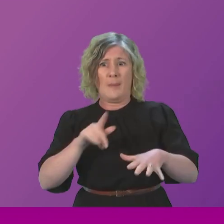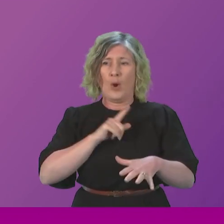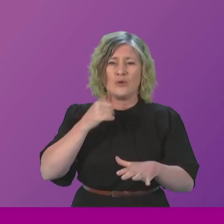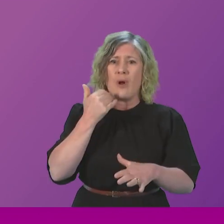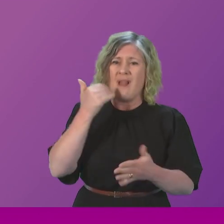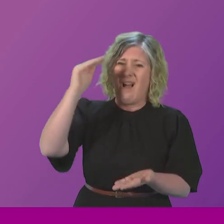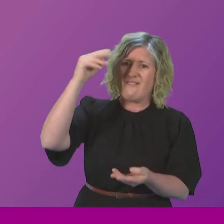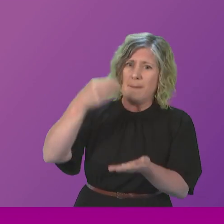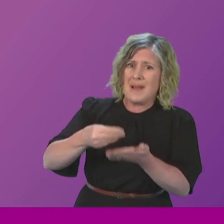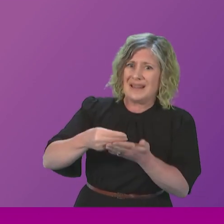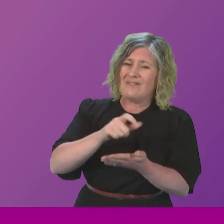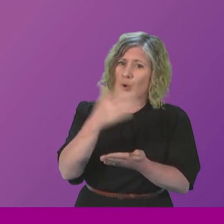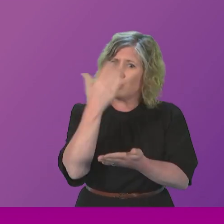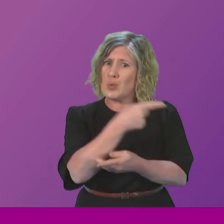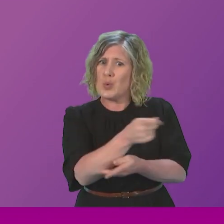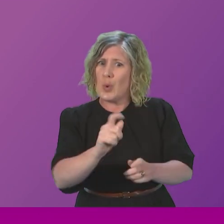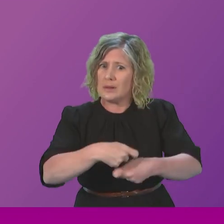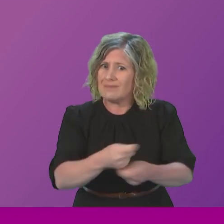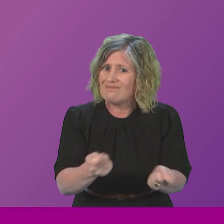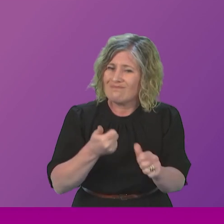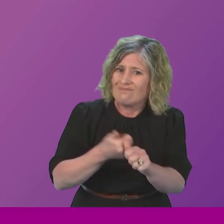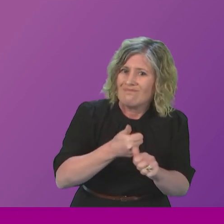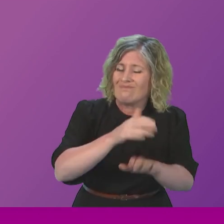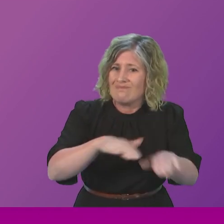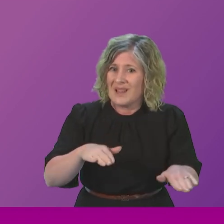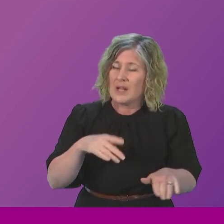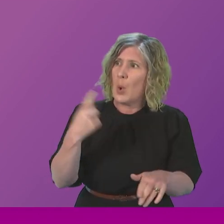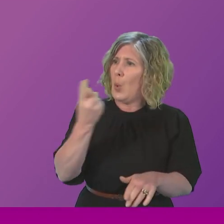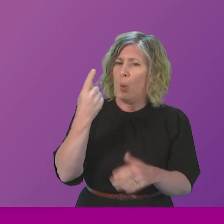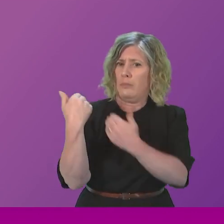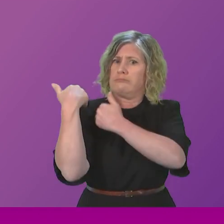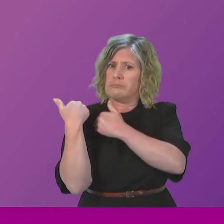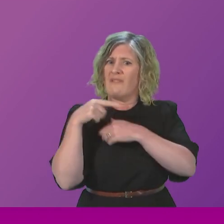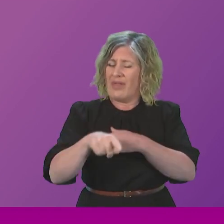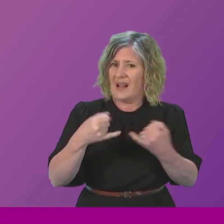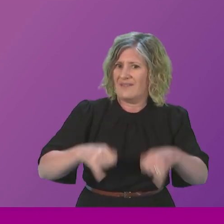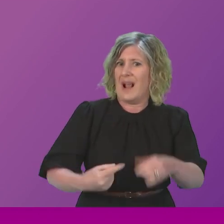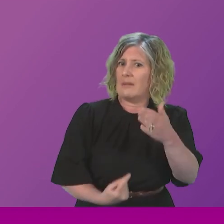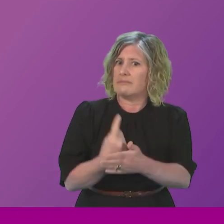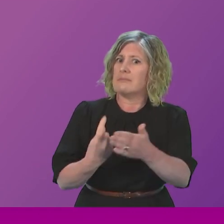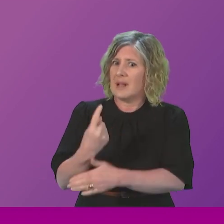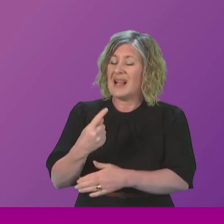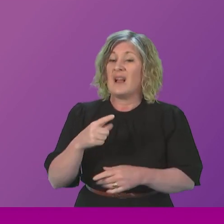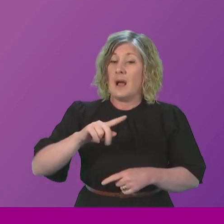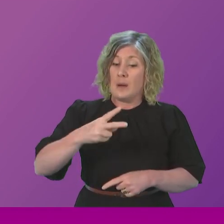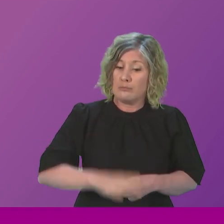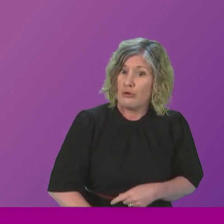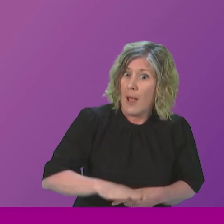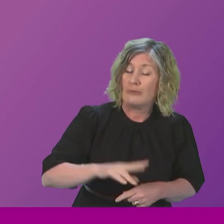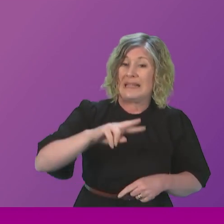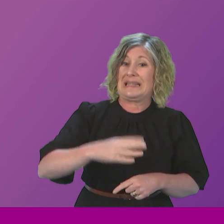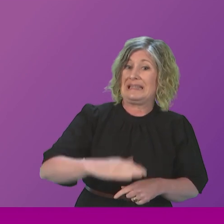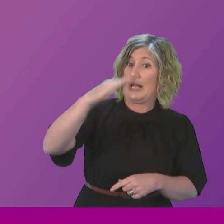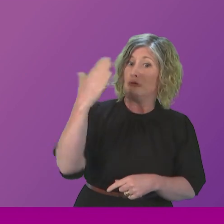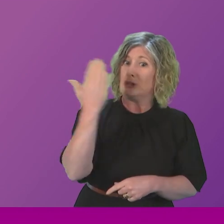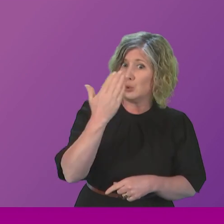If so, what will the Scottish Government do to ensure there is accountability for this failure and that the appropriate primary and secondary provision is in place as a